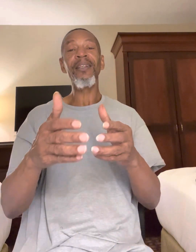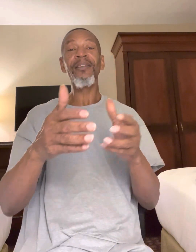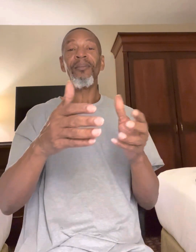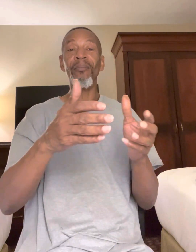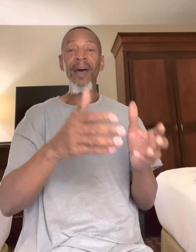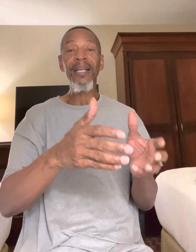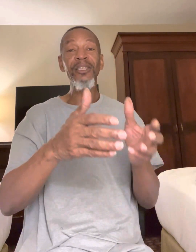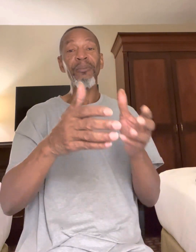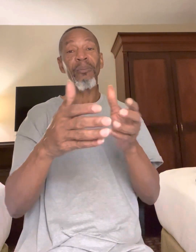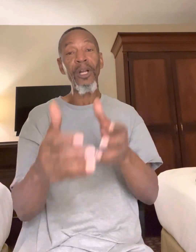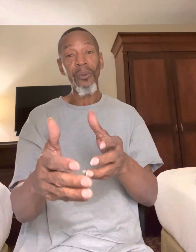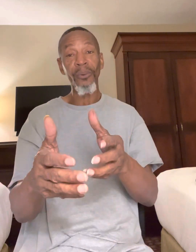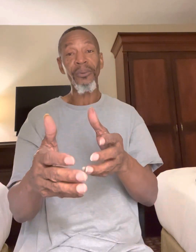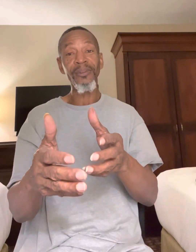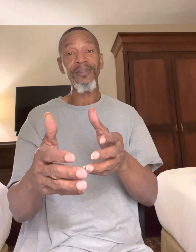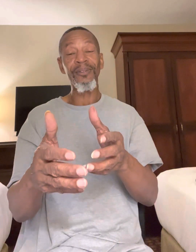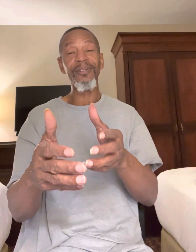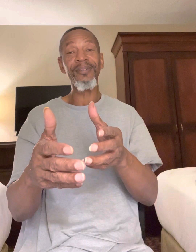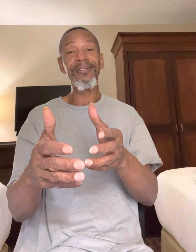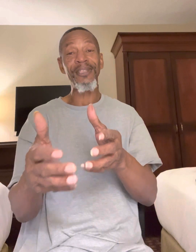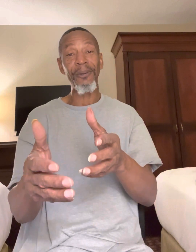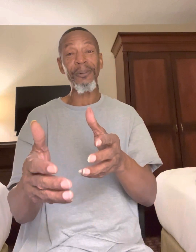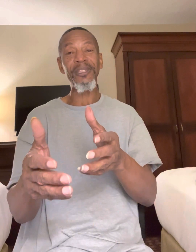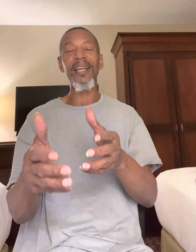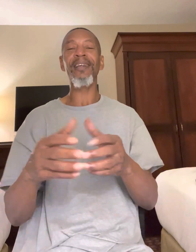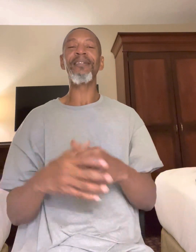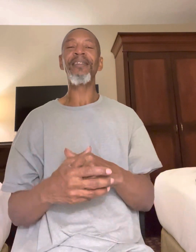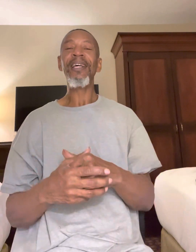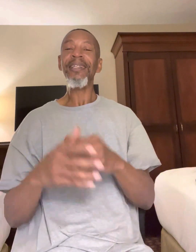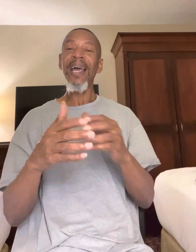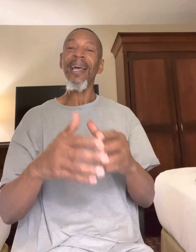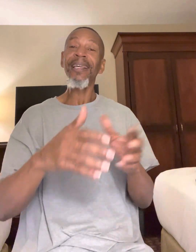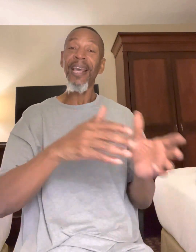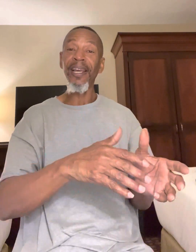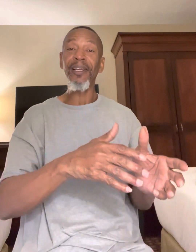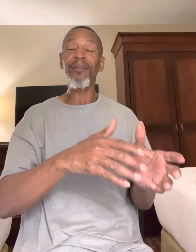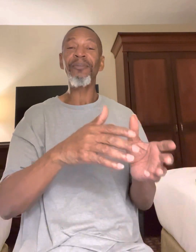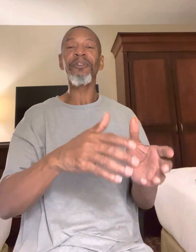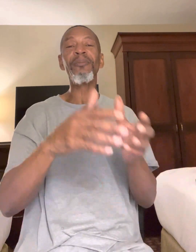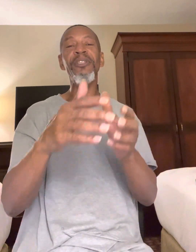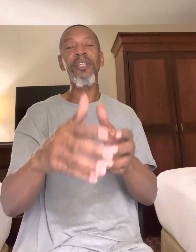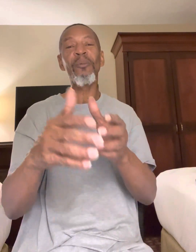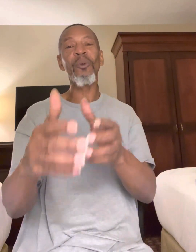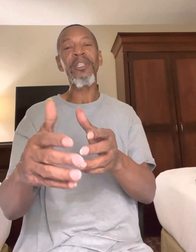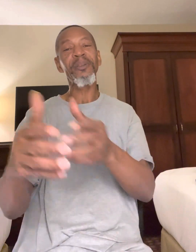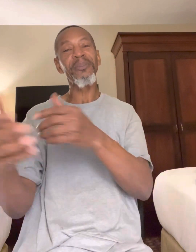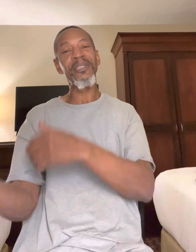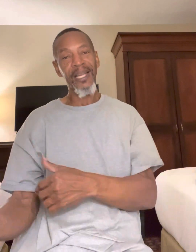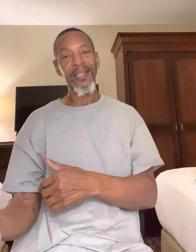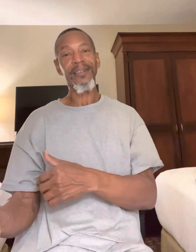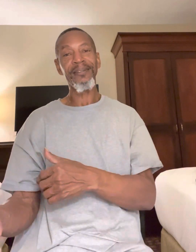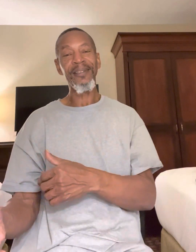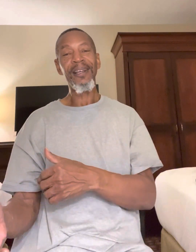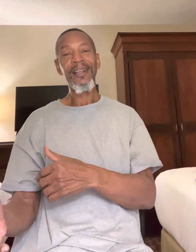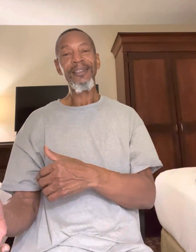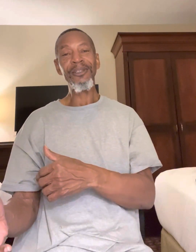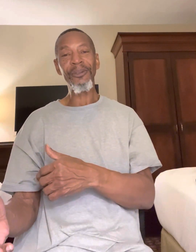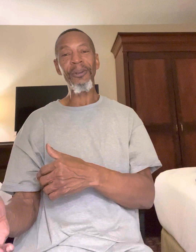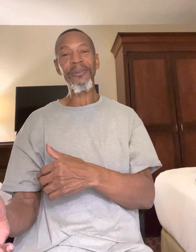maximum load. See what I'm saying? That came from someone's mistake. You see what I'm